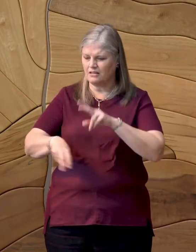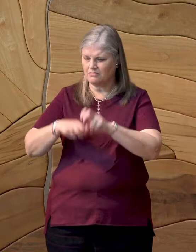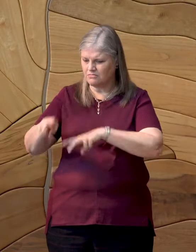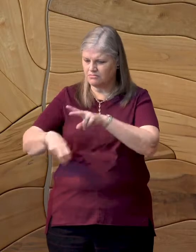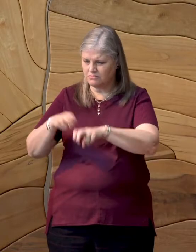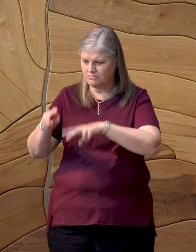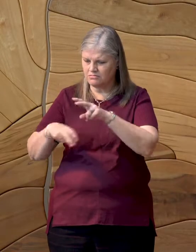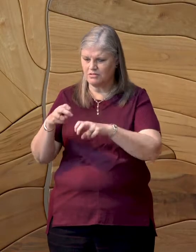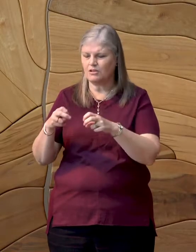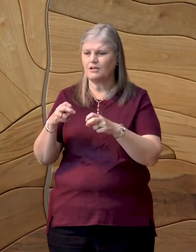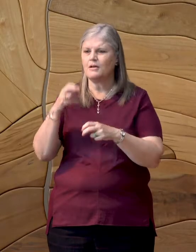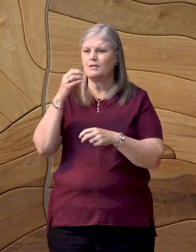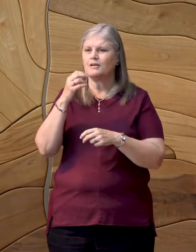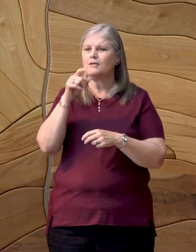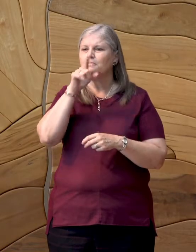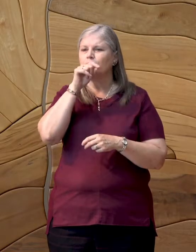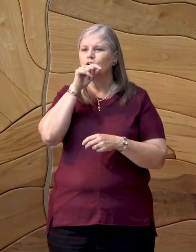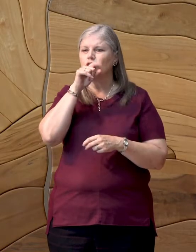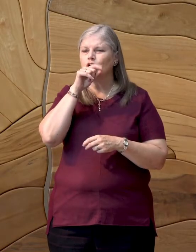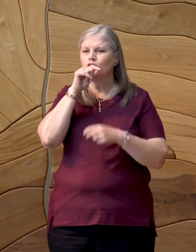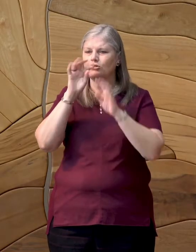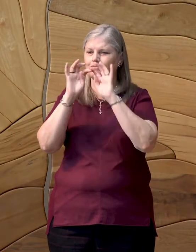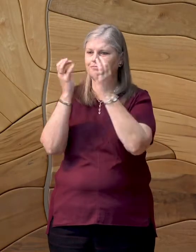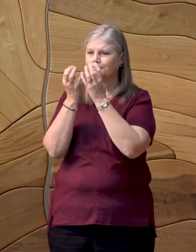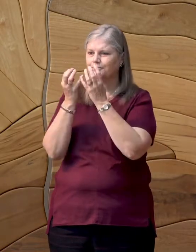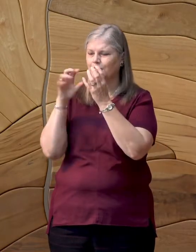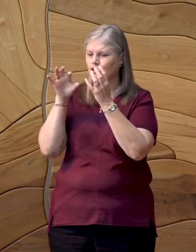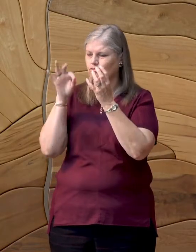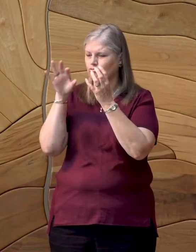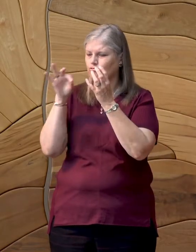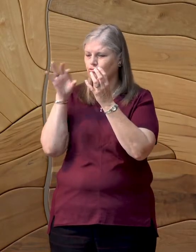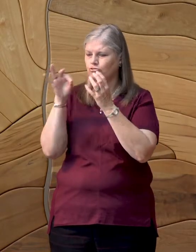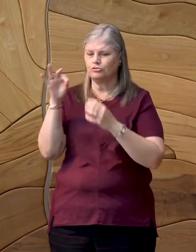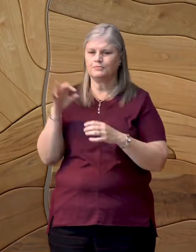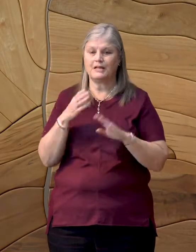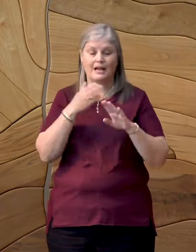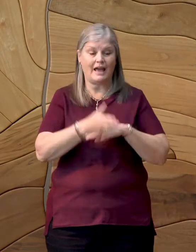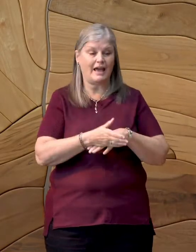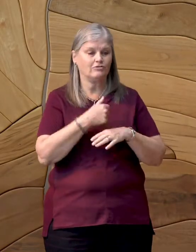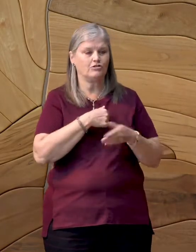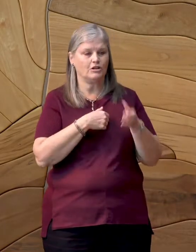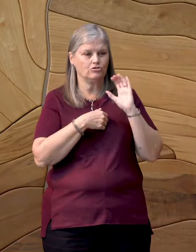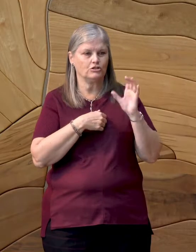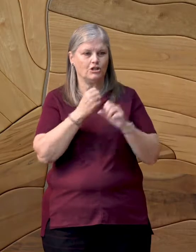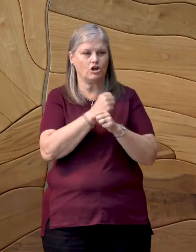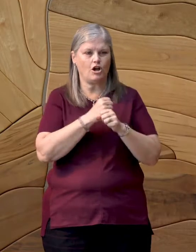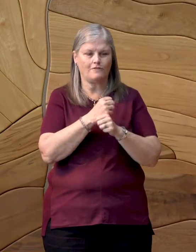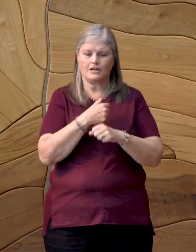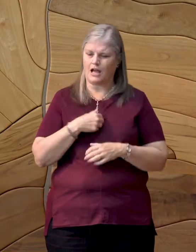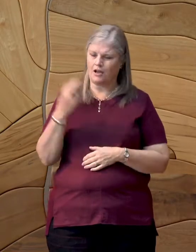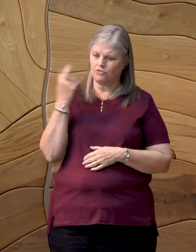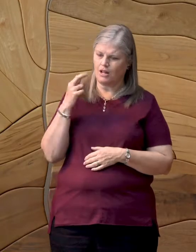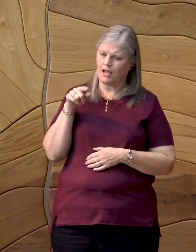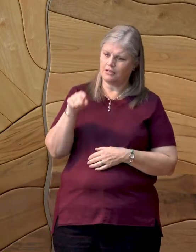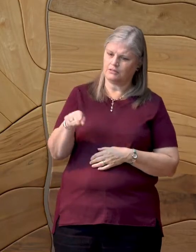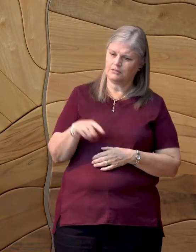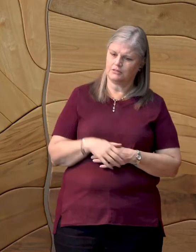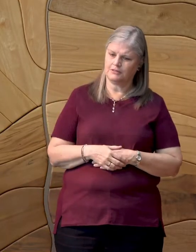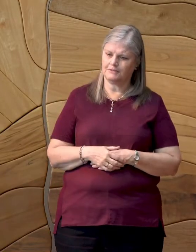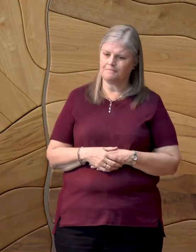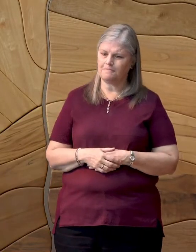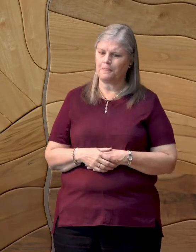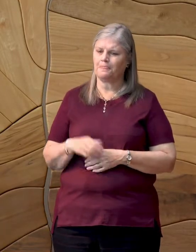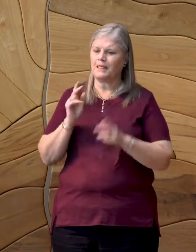bird feeder. After a coffee break, I monitor the drinking binge, the fake petals of our feeder